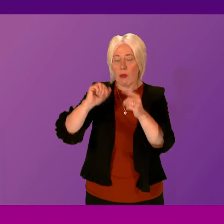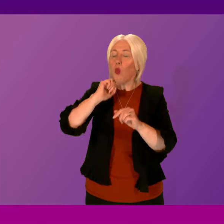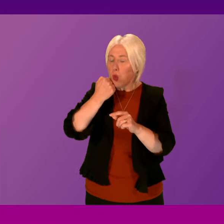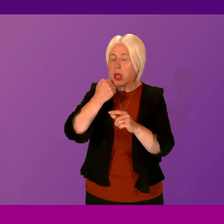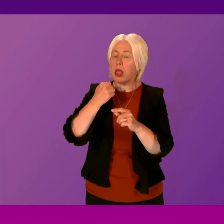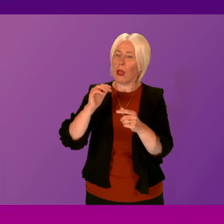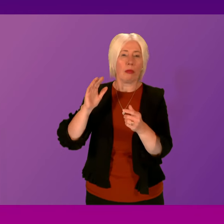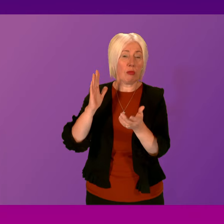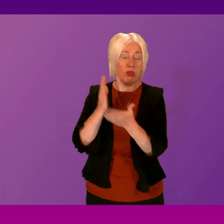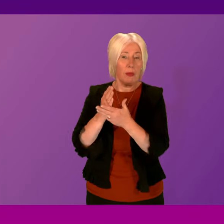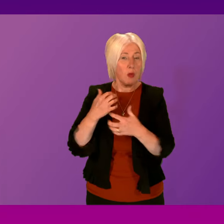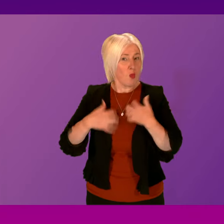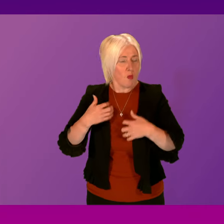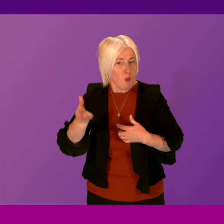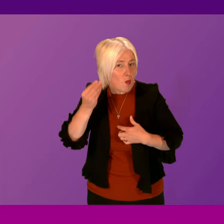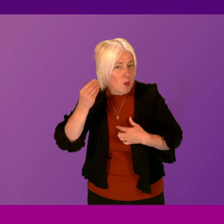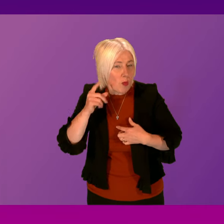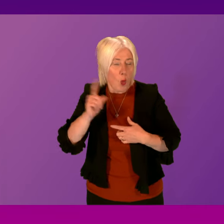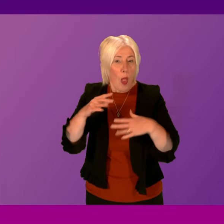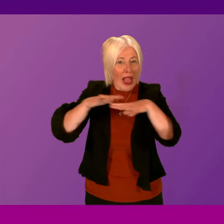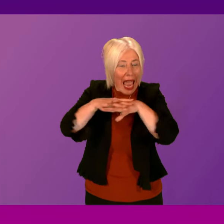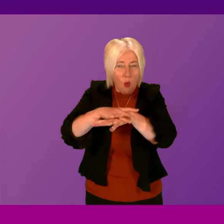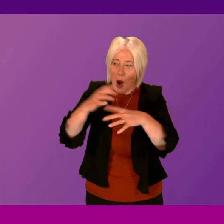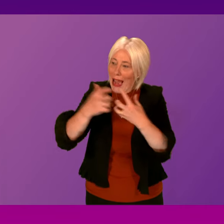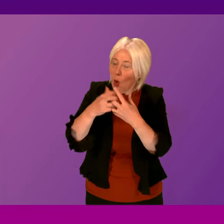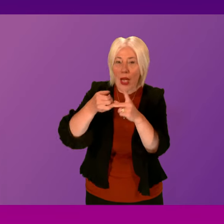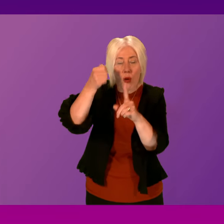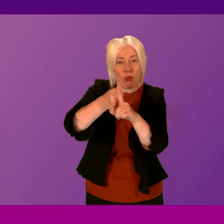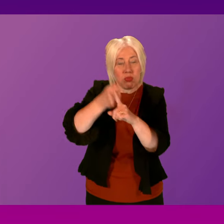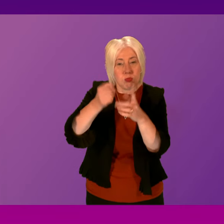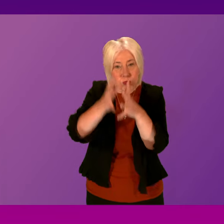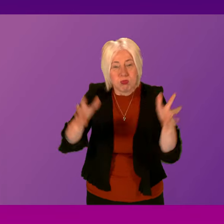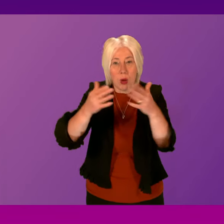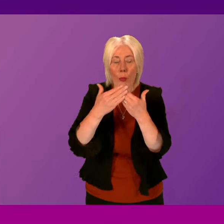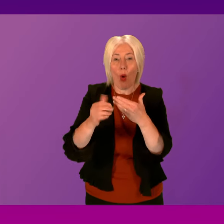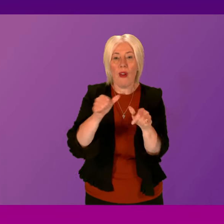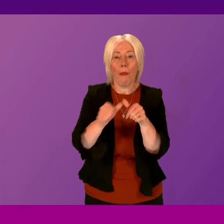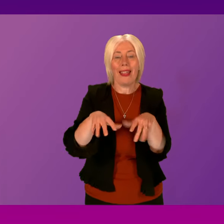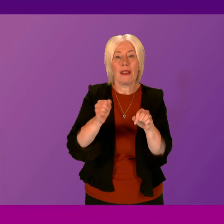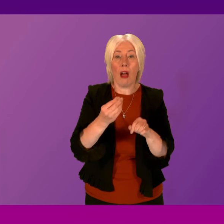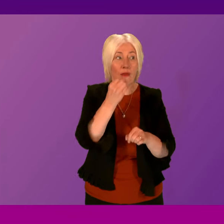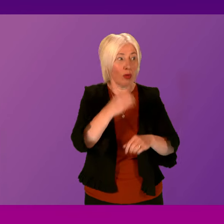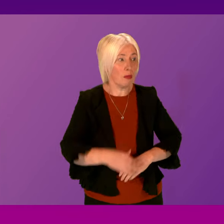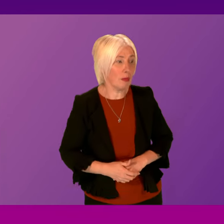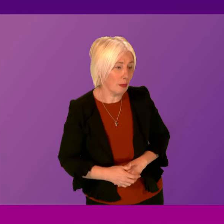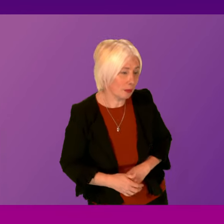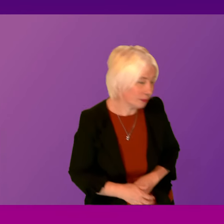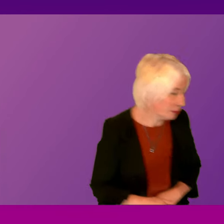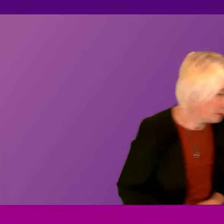more than interested to hear about what the network could do to promote Best Start Foods. Graeme Simpson. Graeme Simpson.